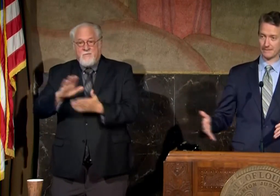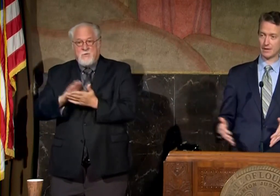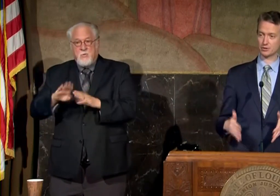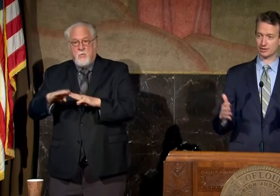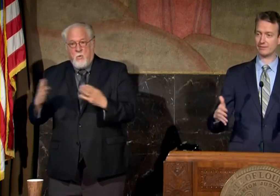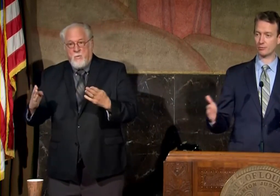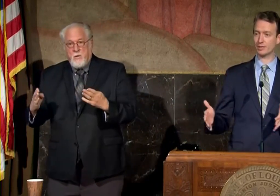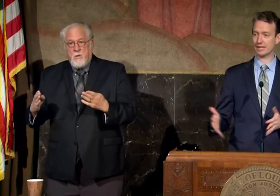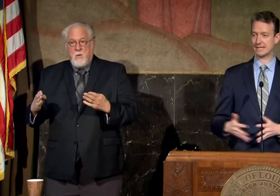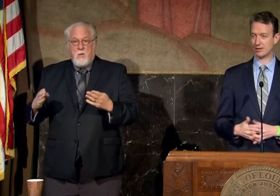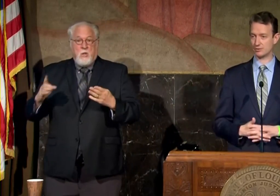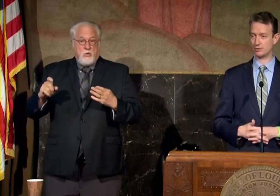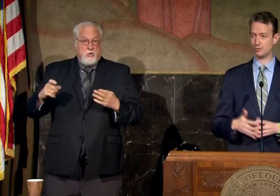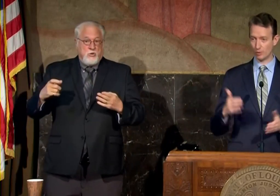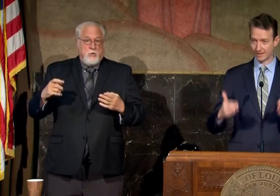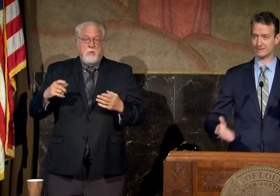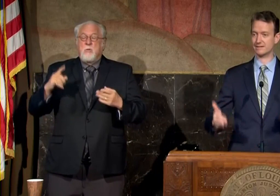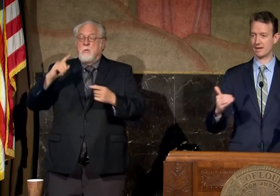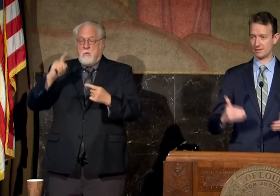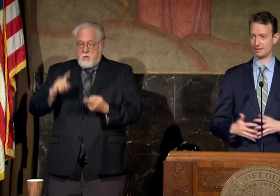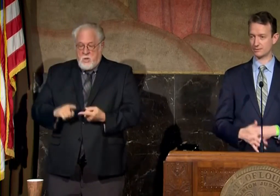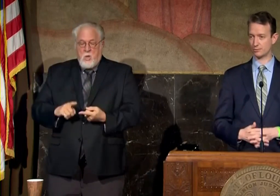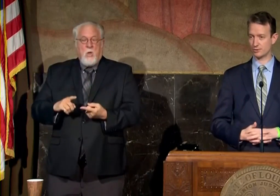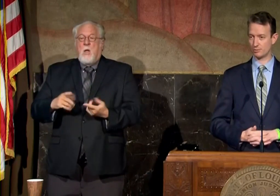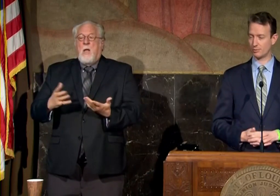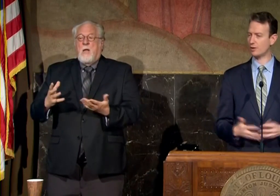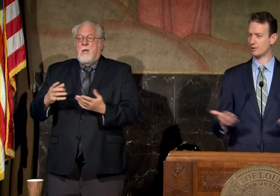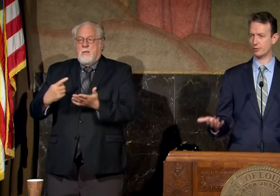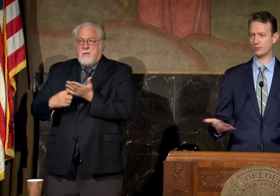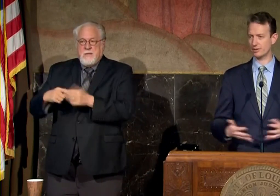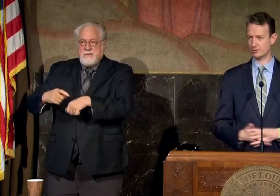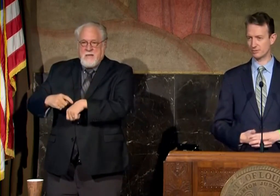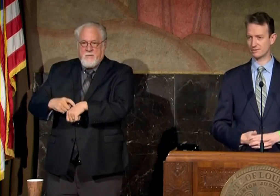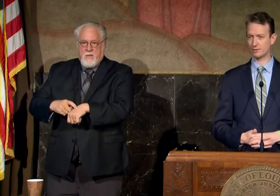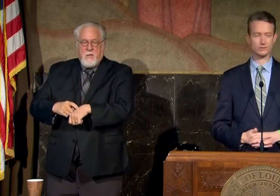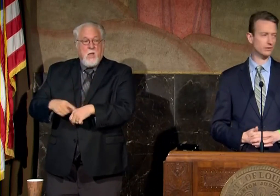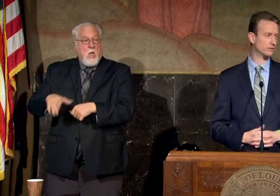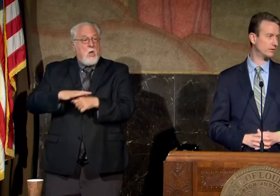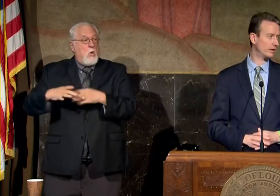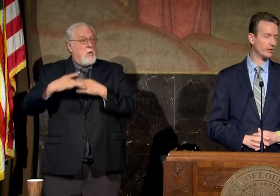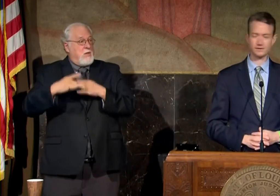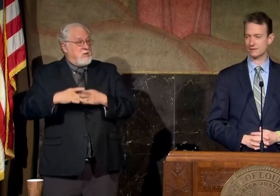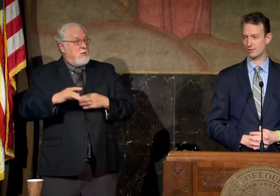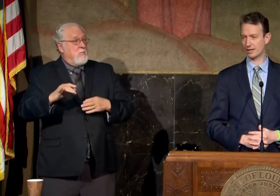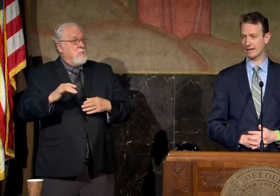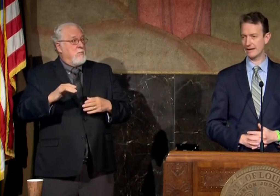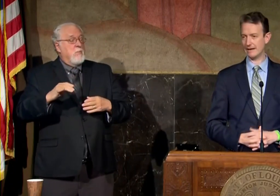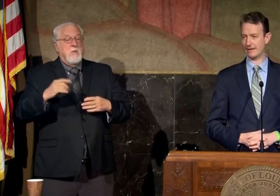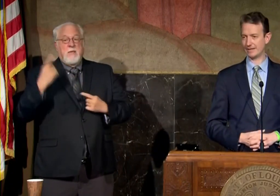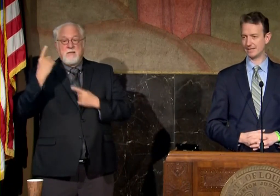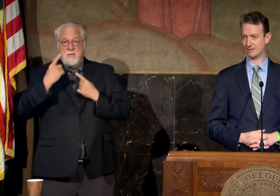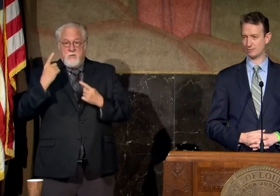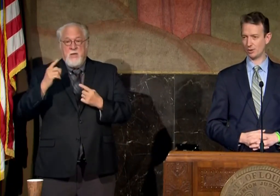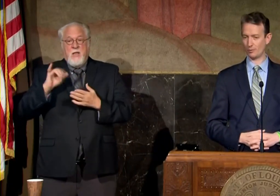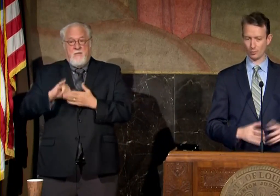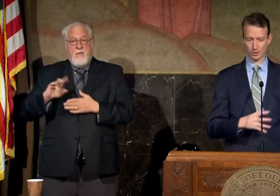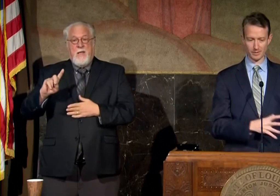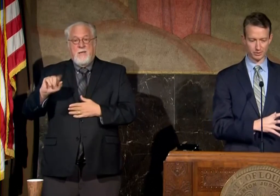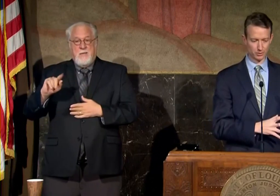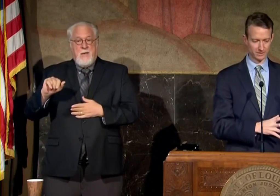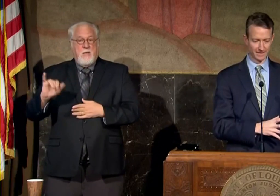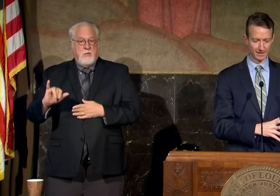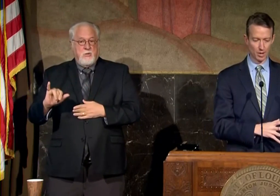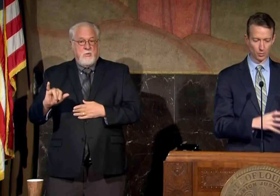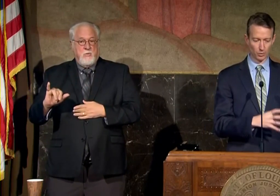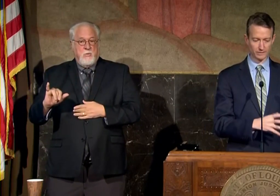open should leave it really down to what is the timing that schools open we know that local leadership is also concerning or considering uh data as well but we want to